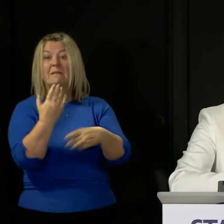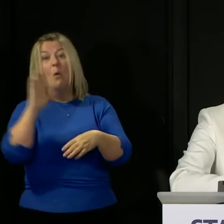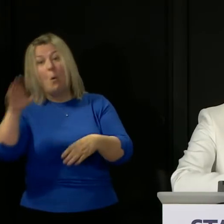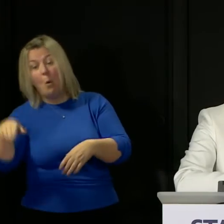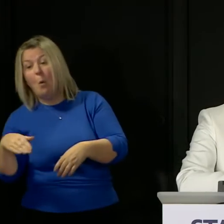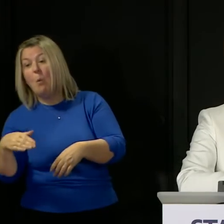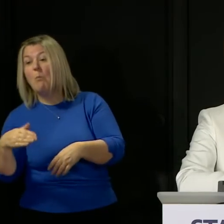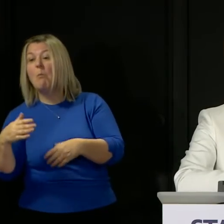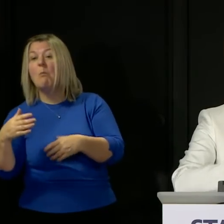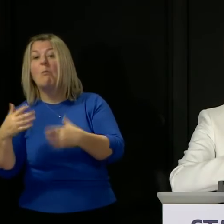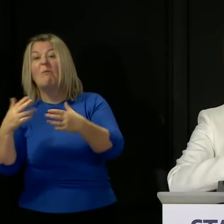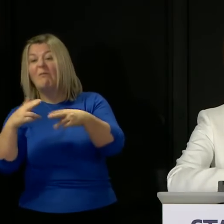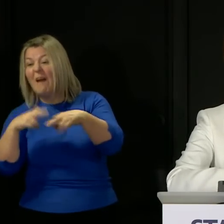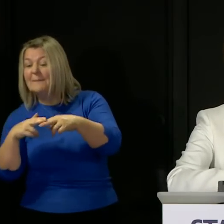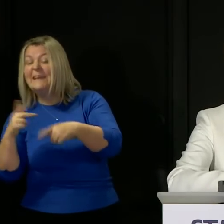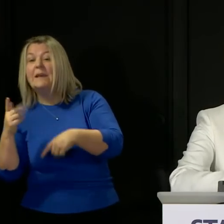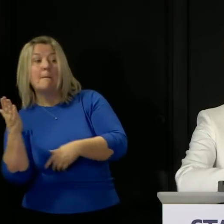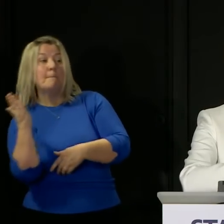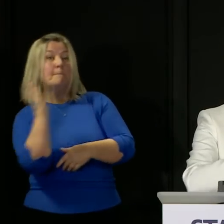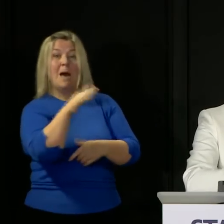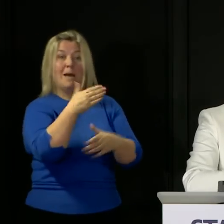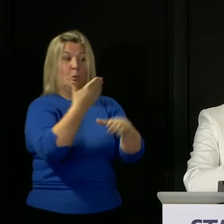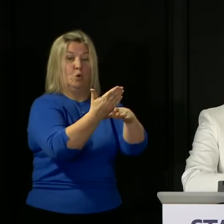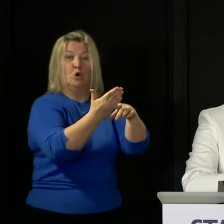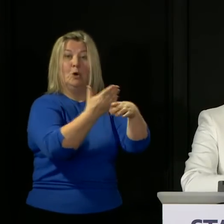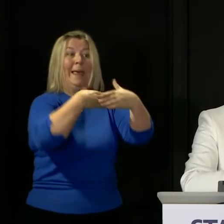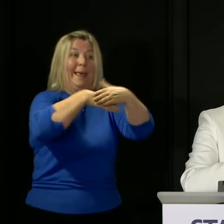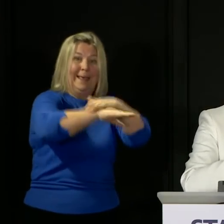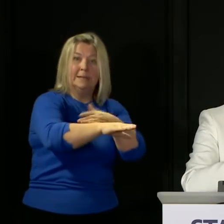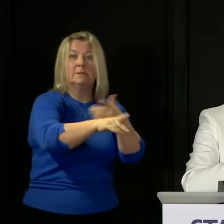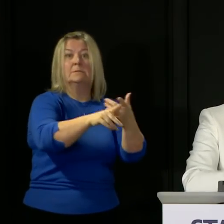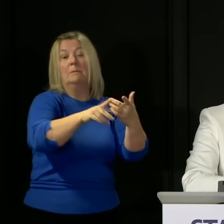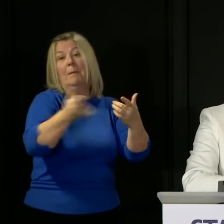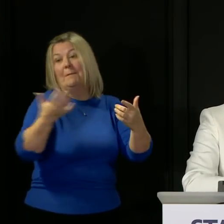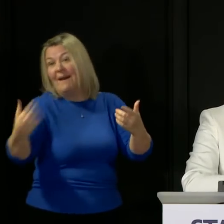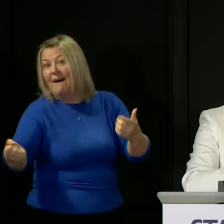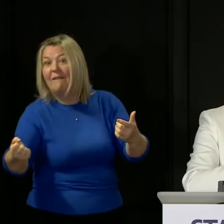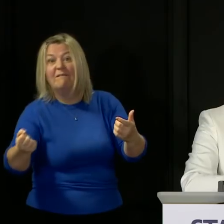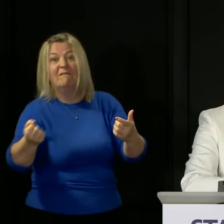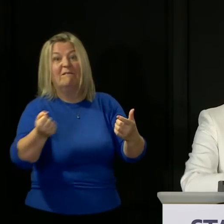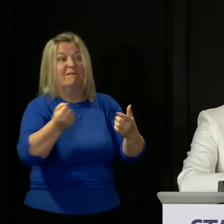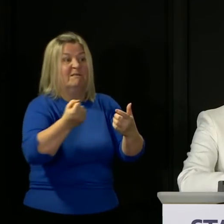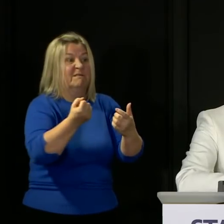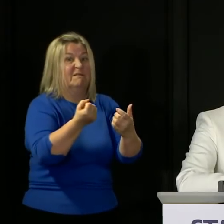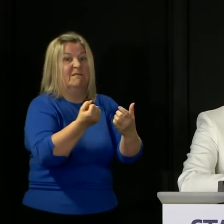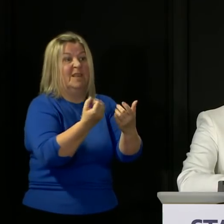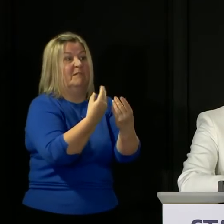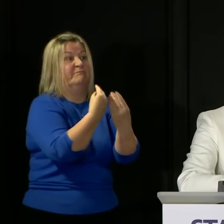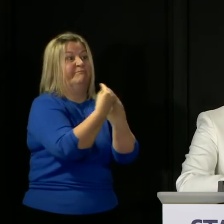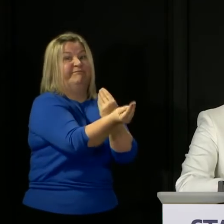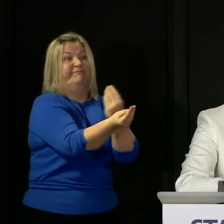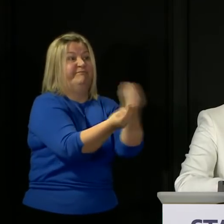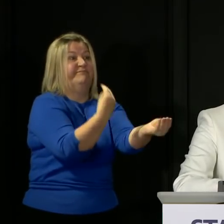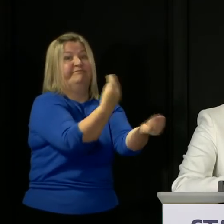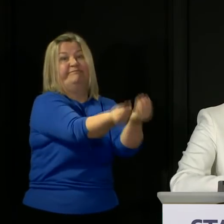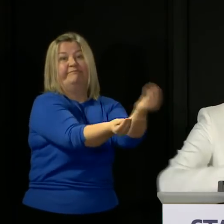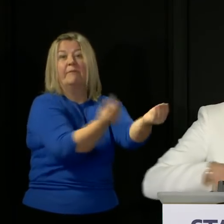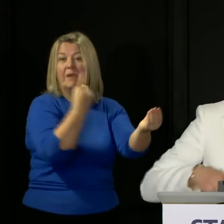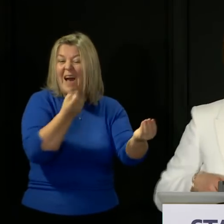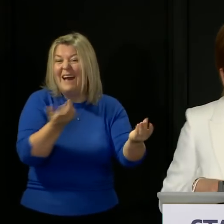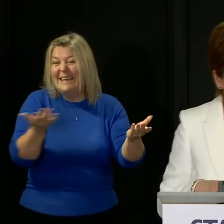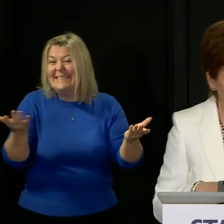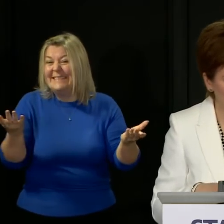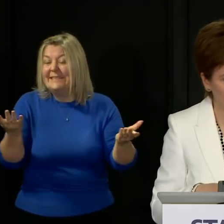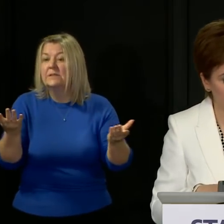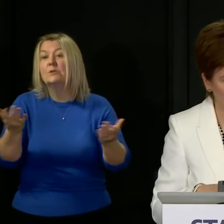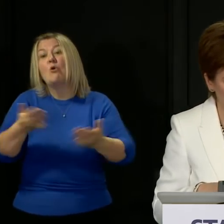protective thing for residents to test staff even if they are not symptomatic so that's